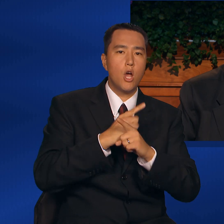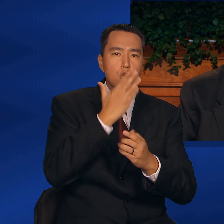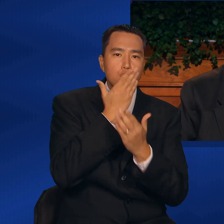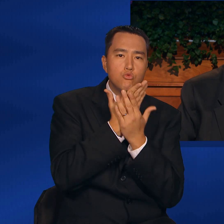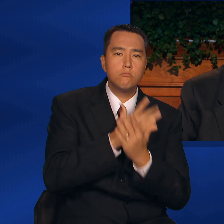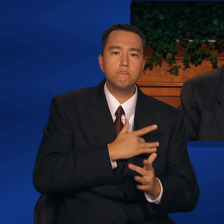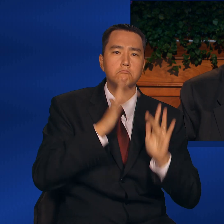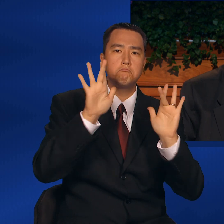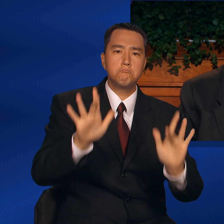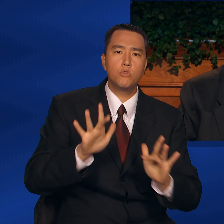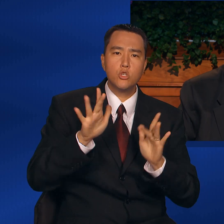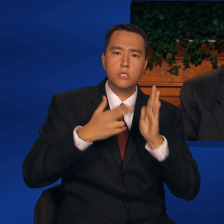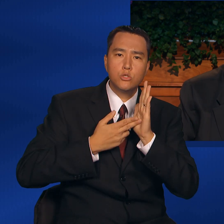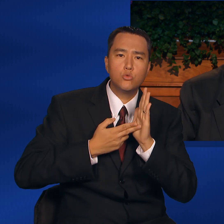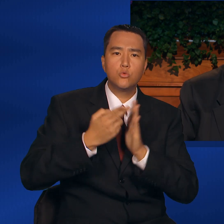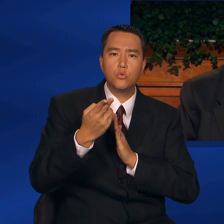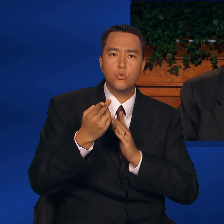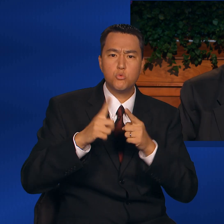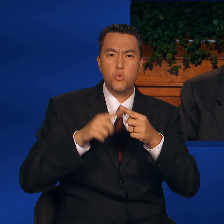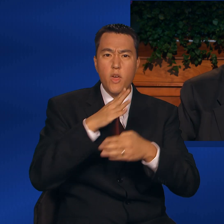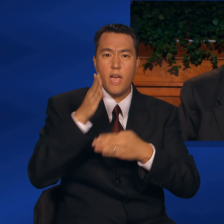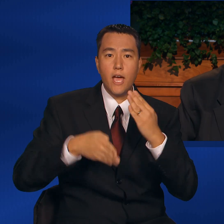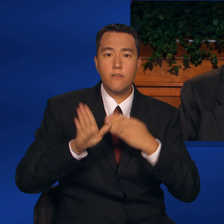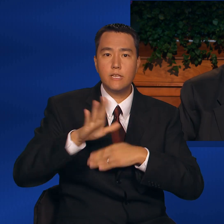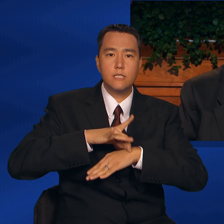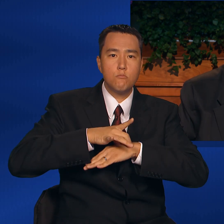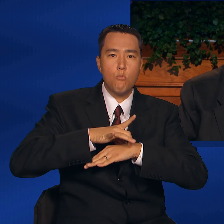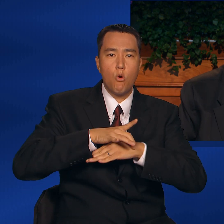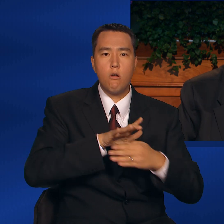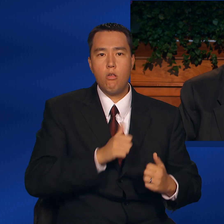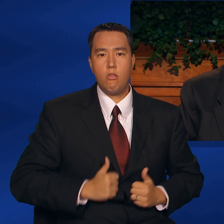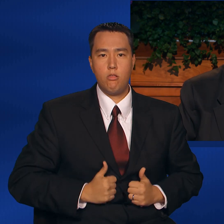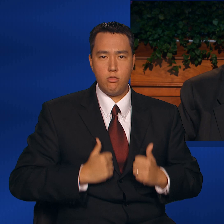mercy, and truth to the end of His mortal life.